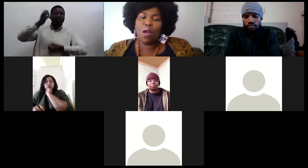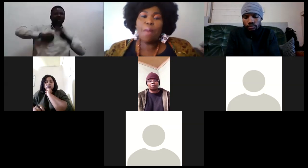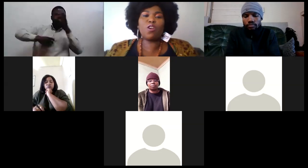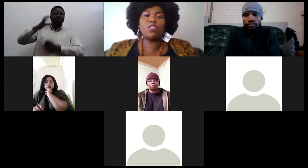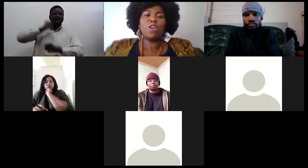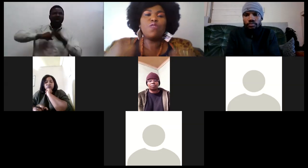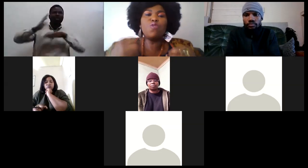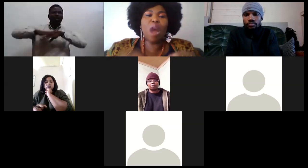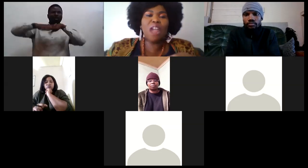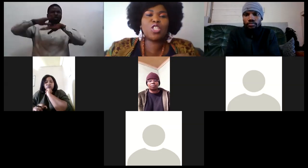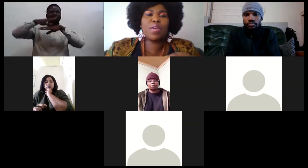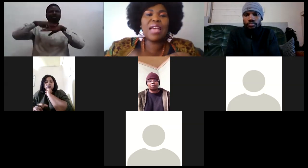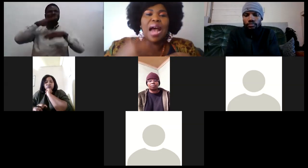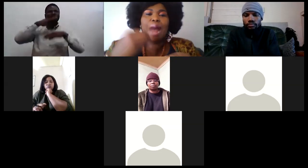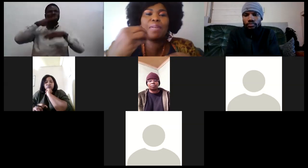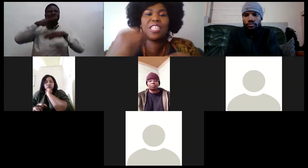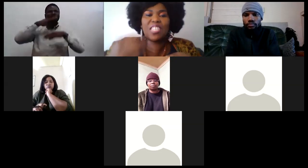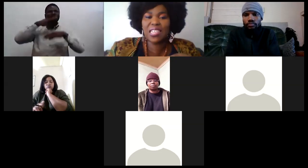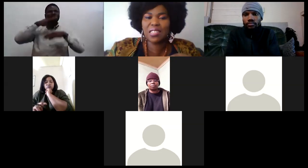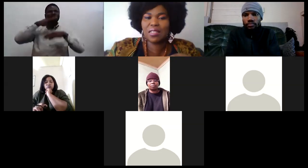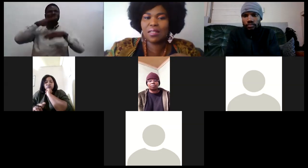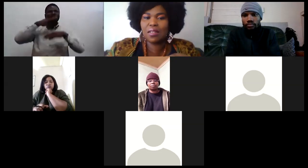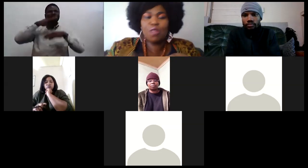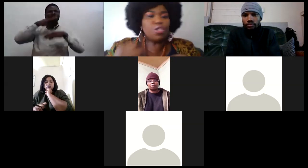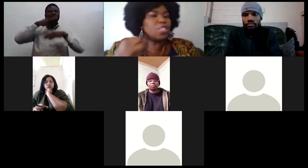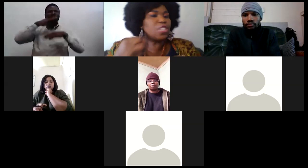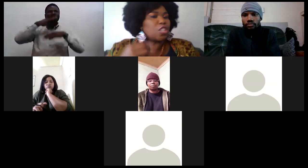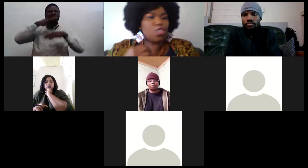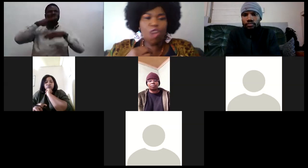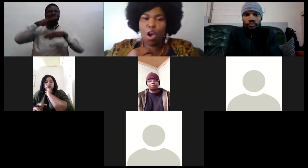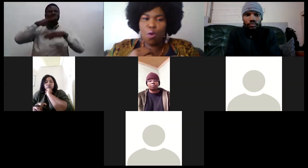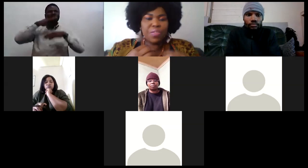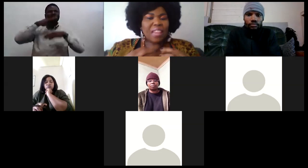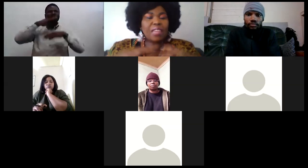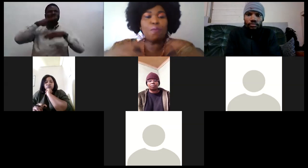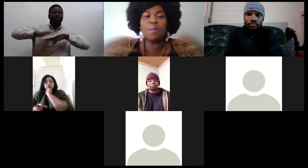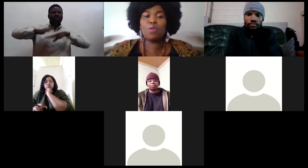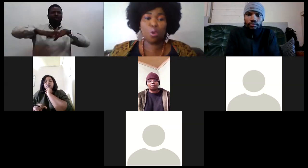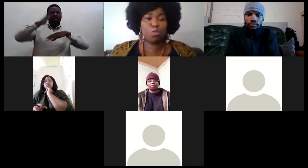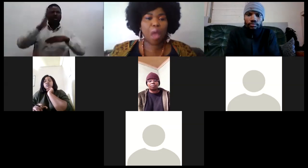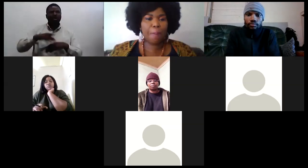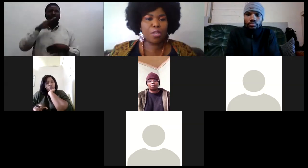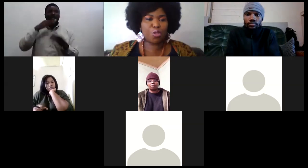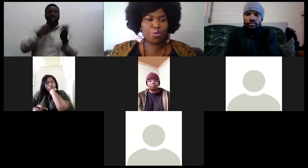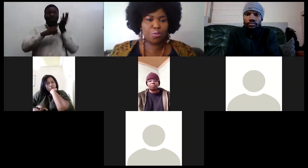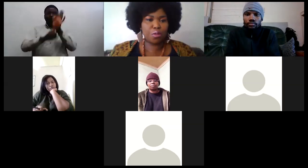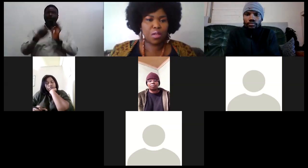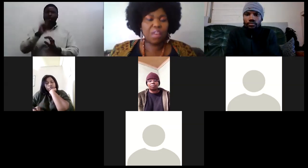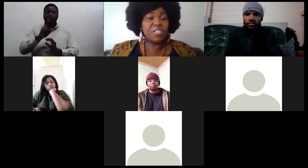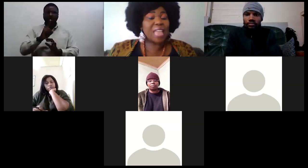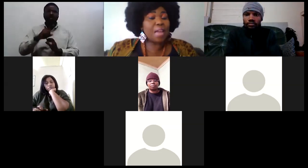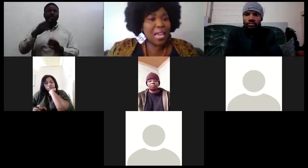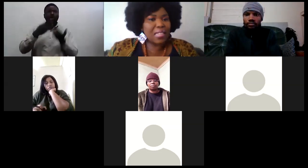more because you are showing appreciation you did not know that that moment was going to happen to you